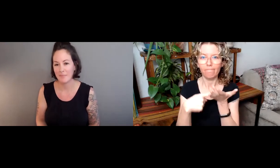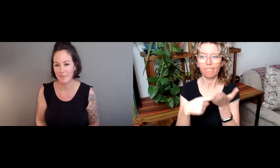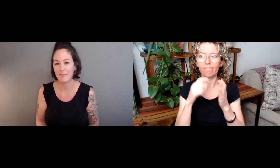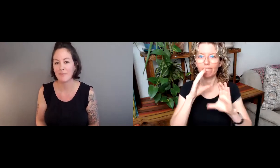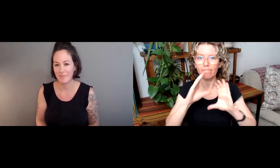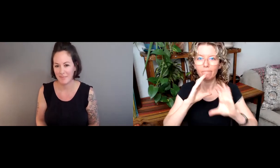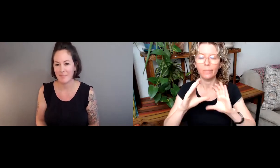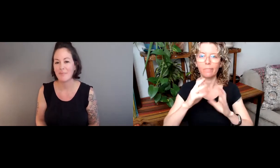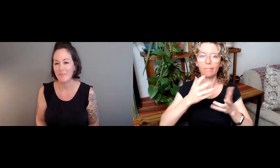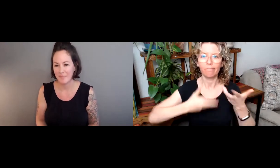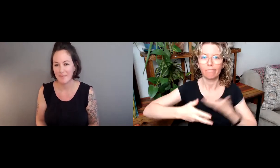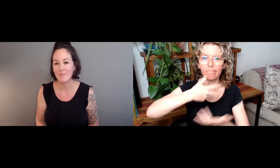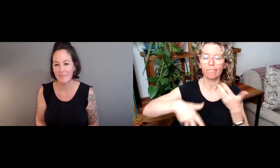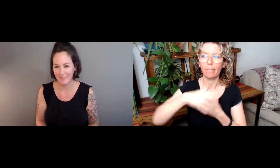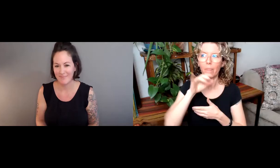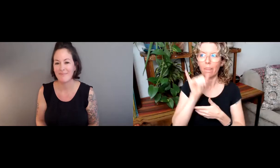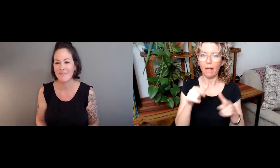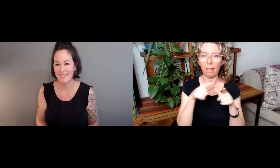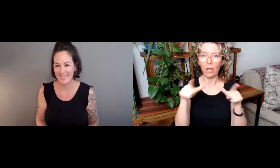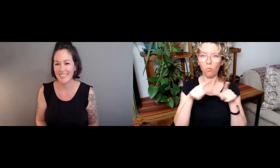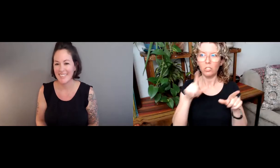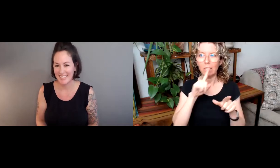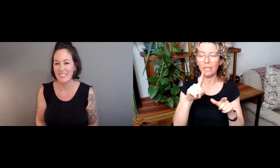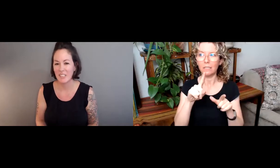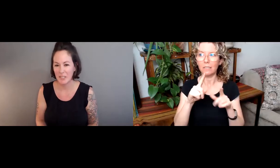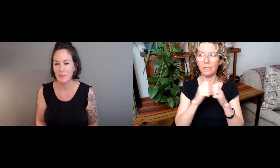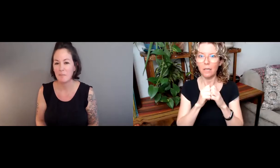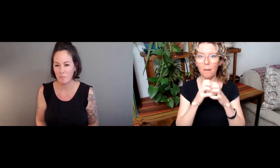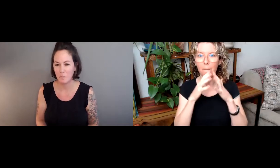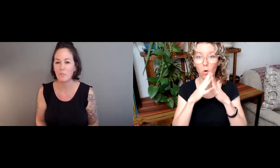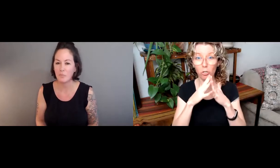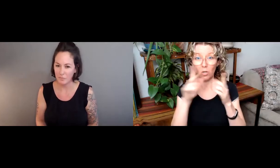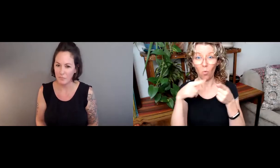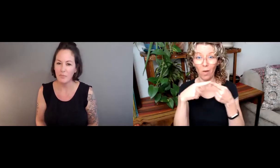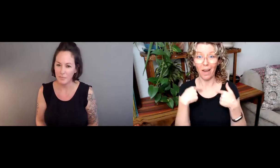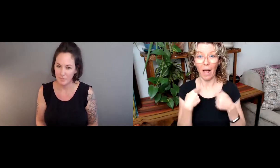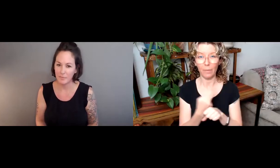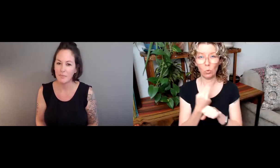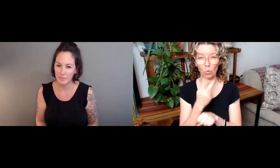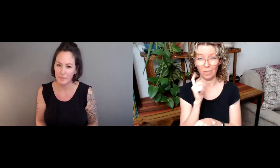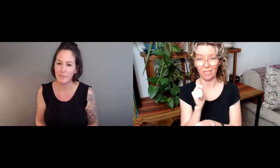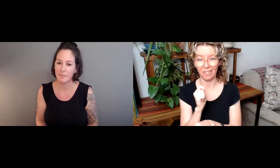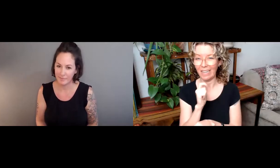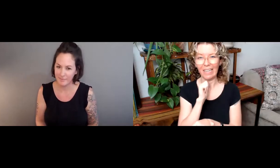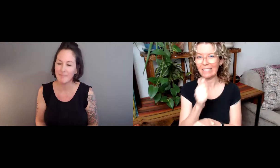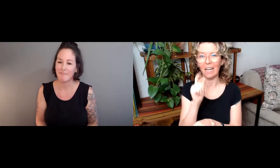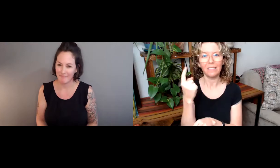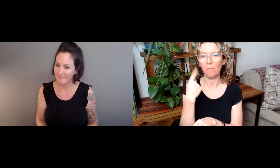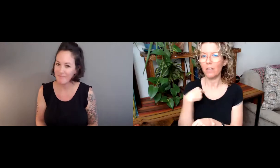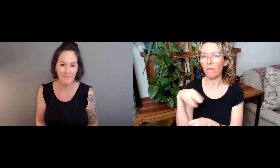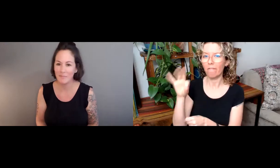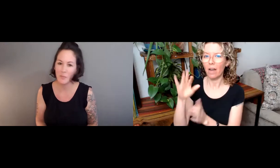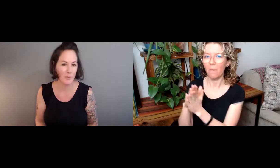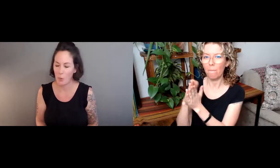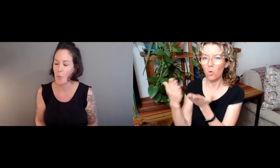it as how I'm connected to the discourse. And how language emerges when